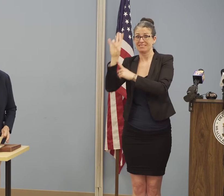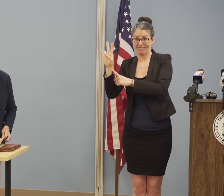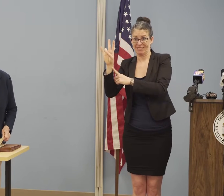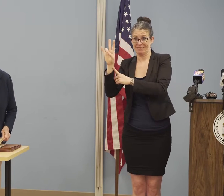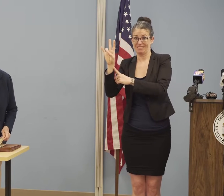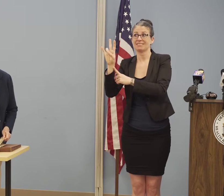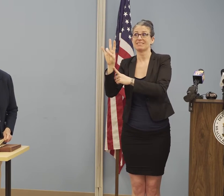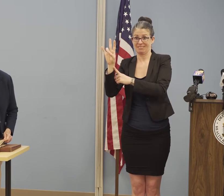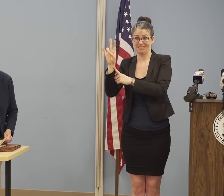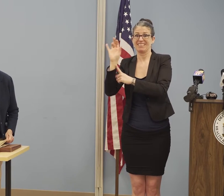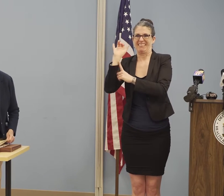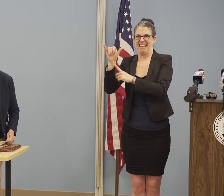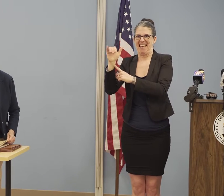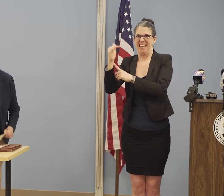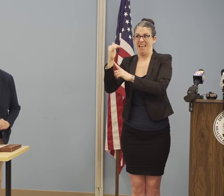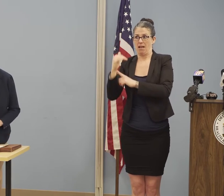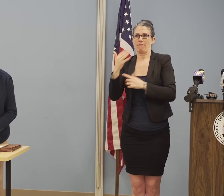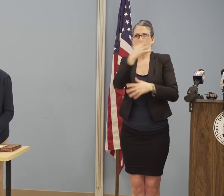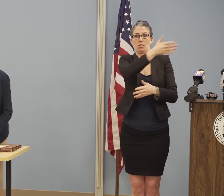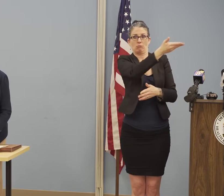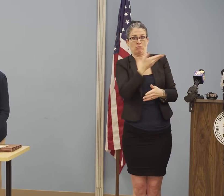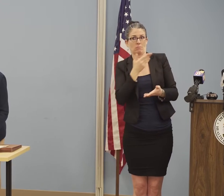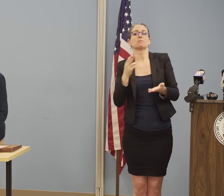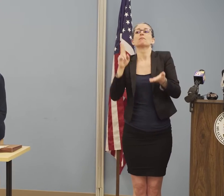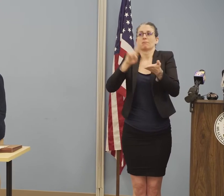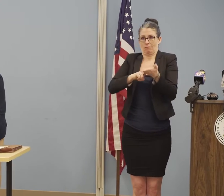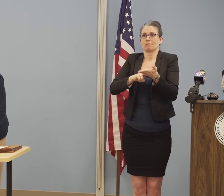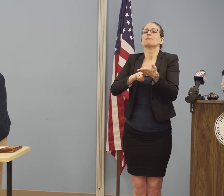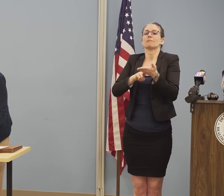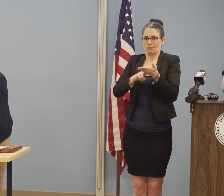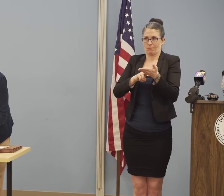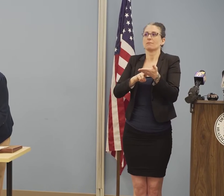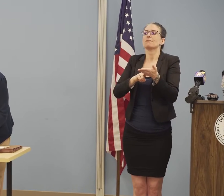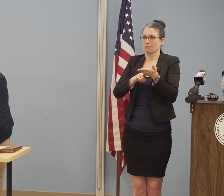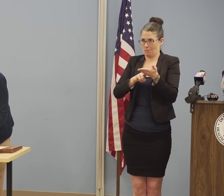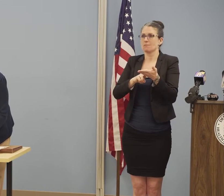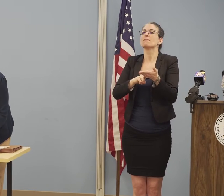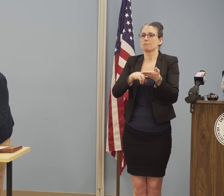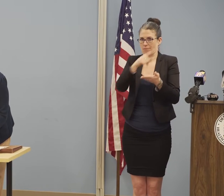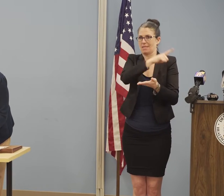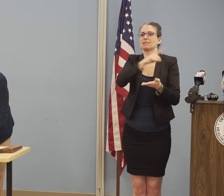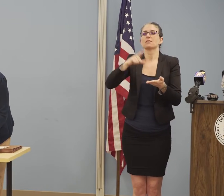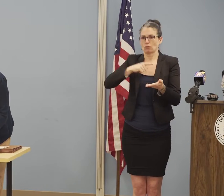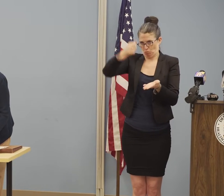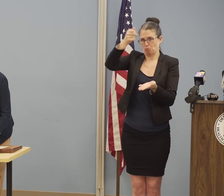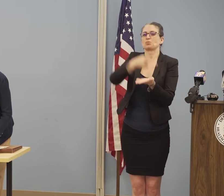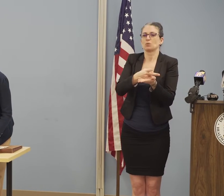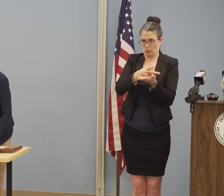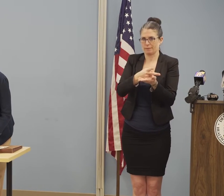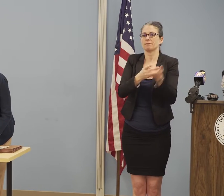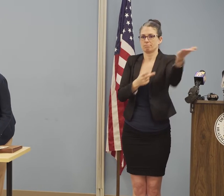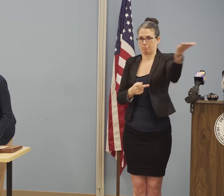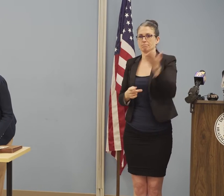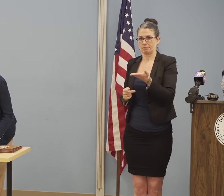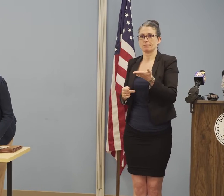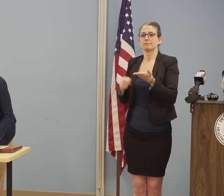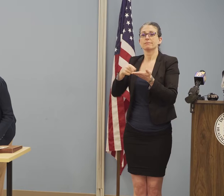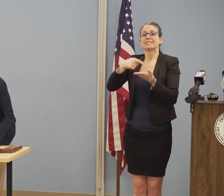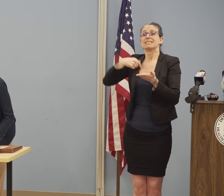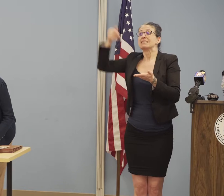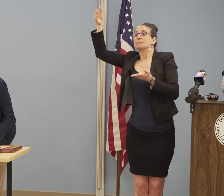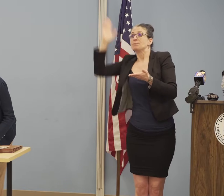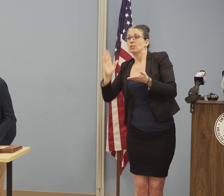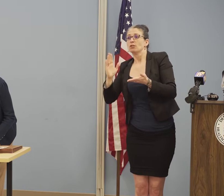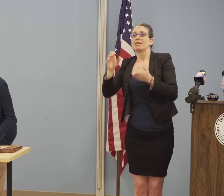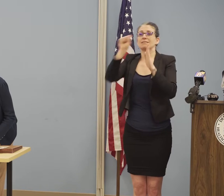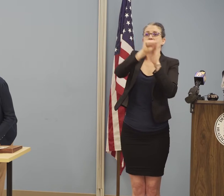and signed by the Speaker and President yesterday.